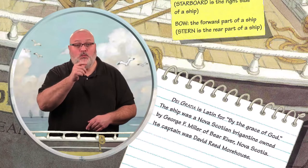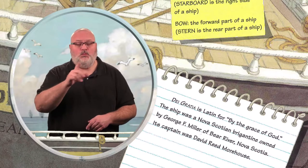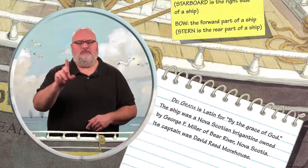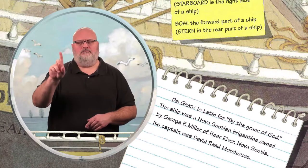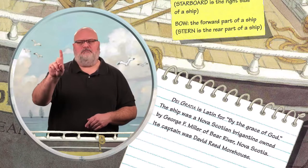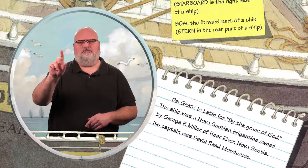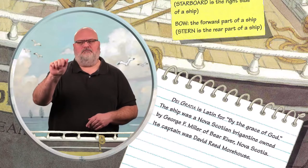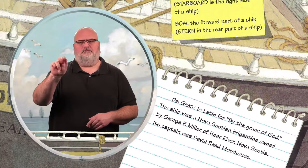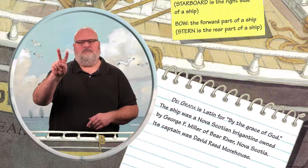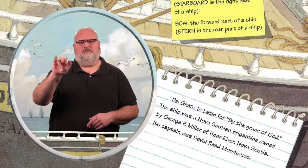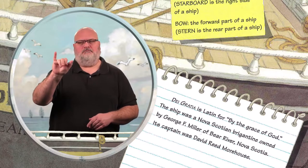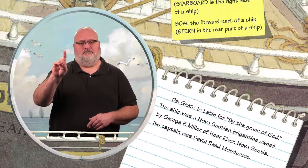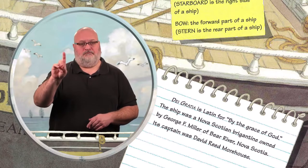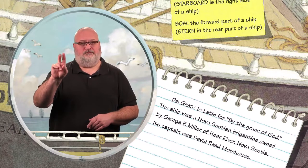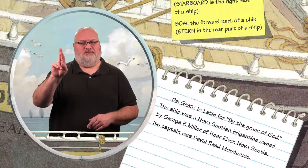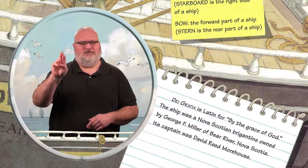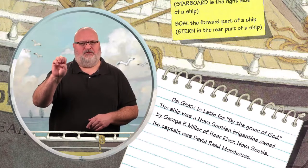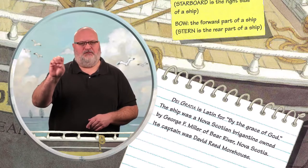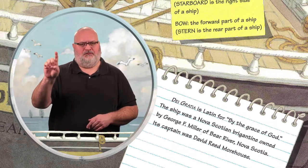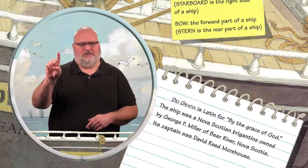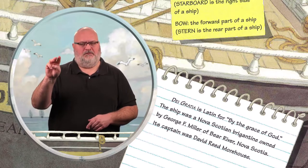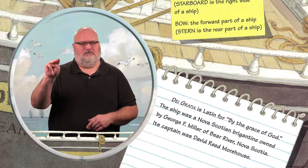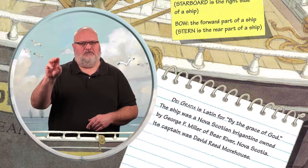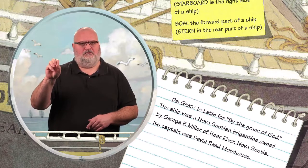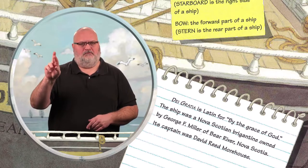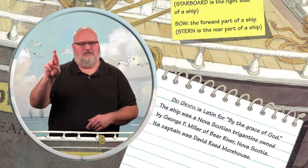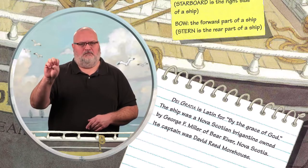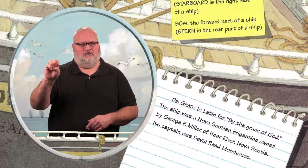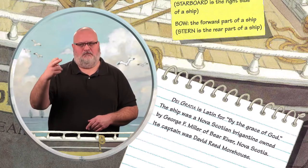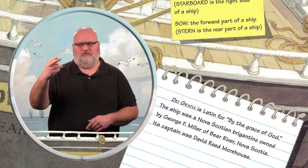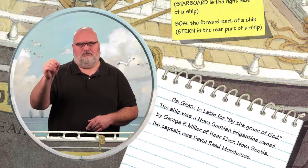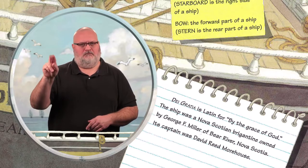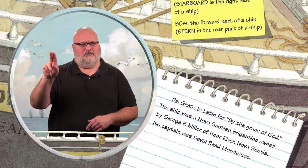It's captain was David Reed Morehouse.